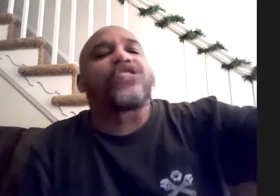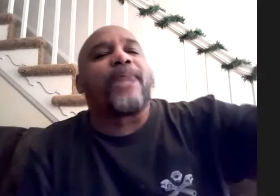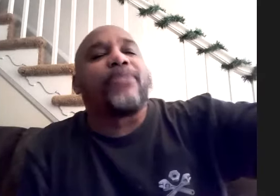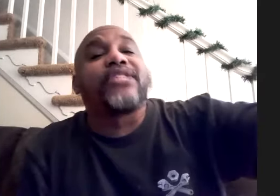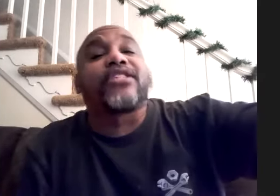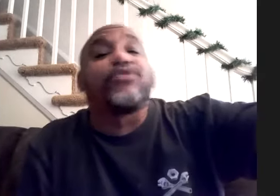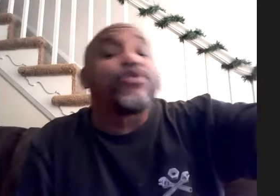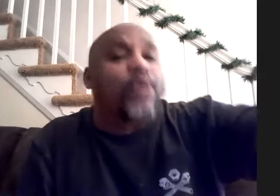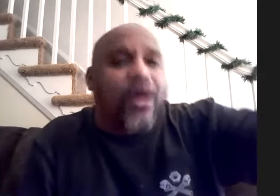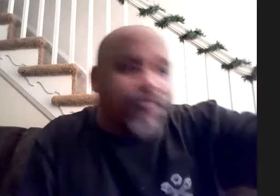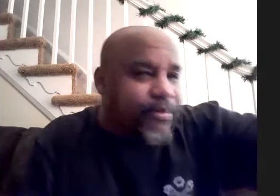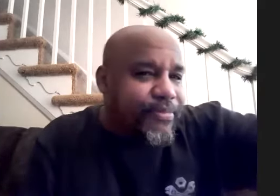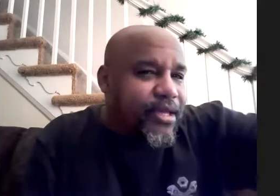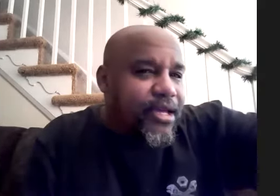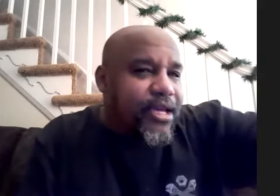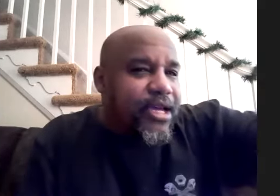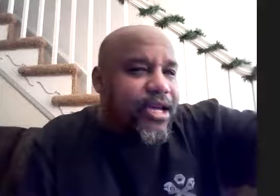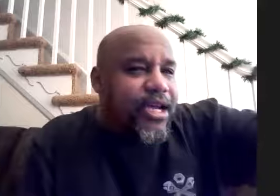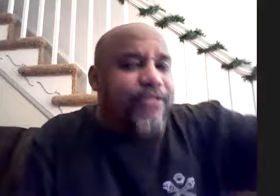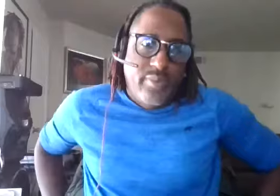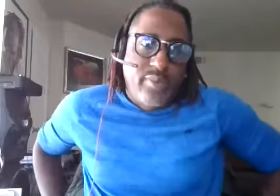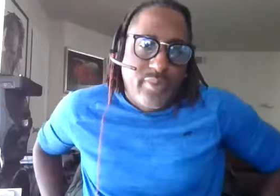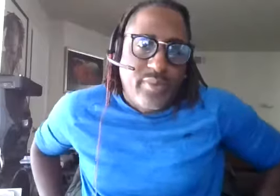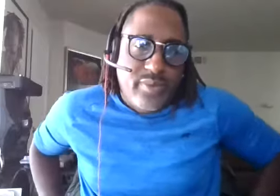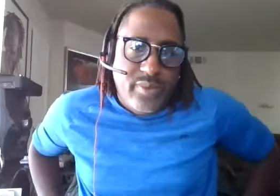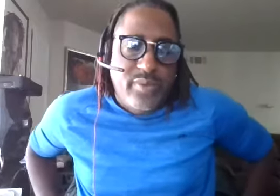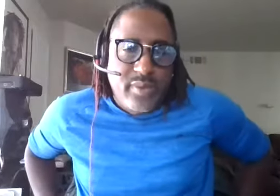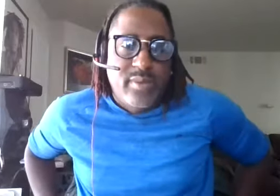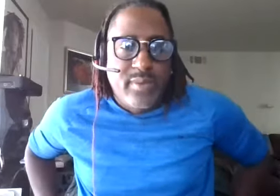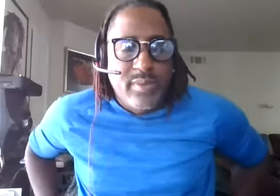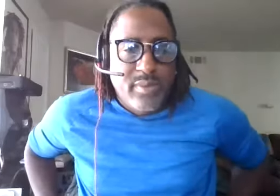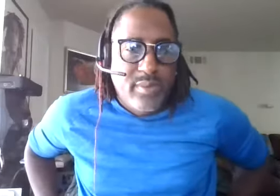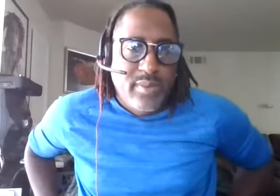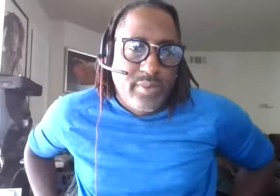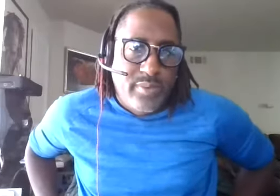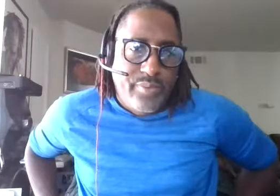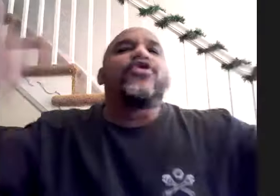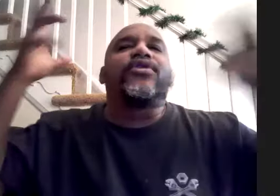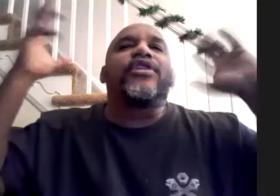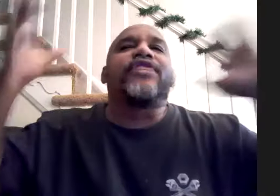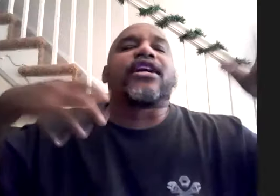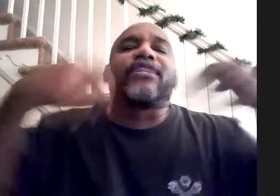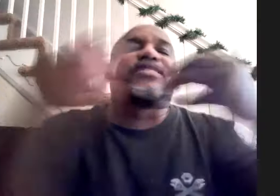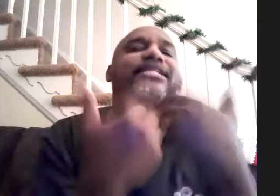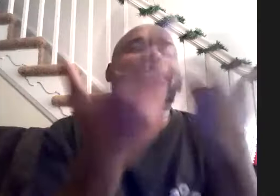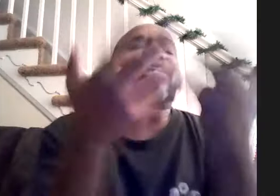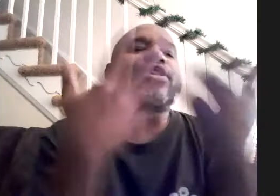barbershop harmonies because it was horrible and it was a different sound and then you and then that's the thing that you